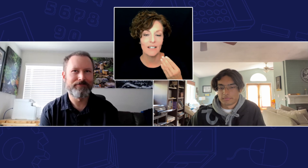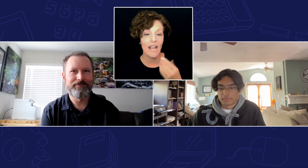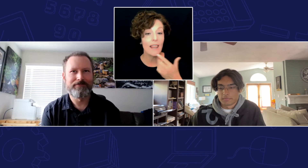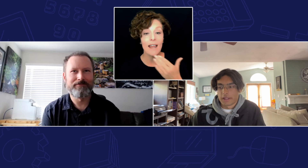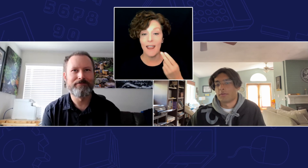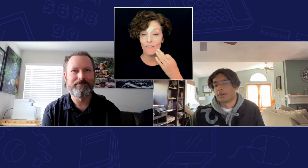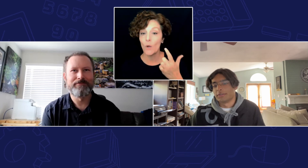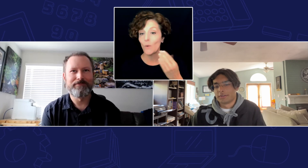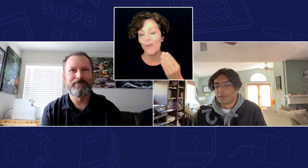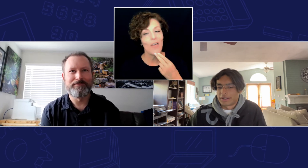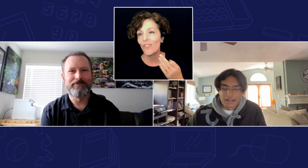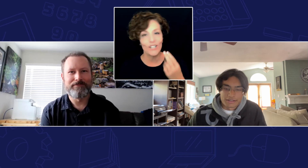let everyone know there's no need to hide it